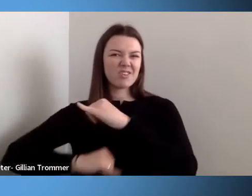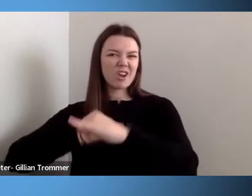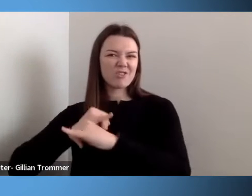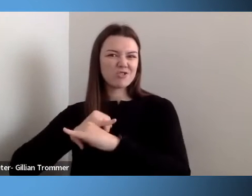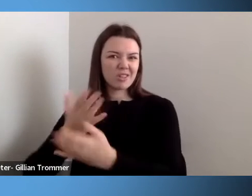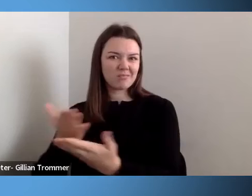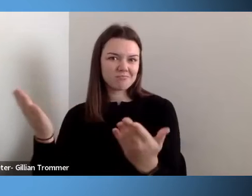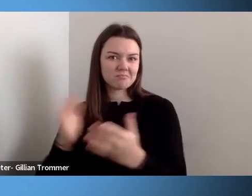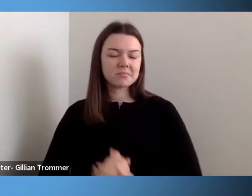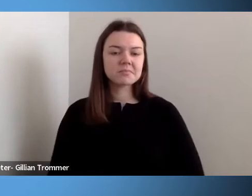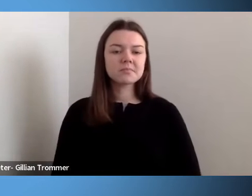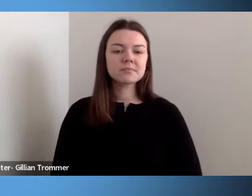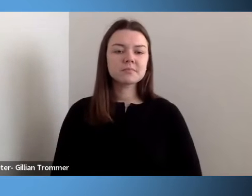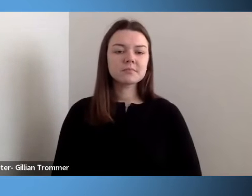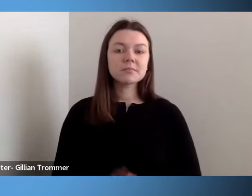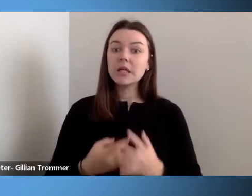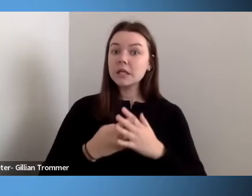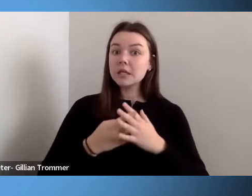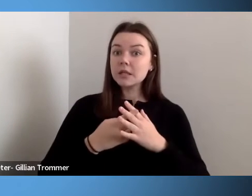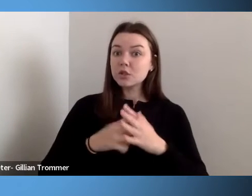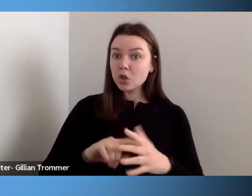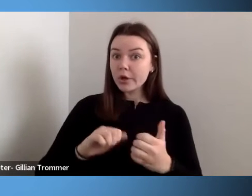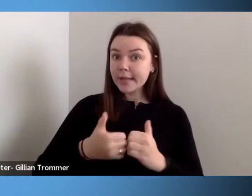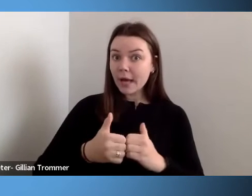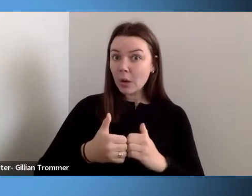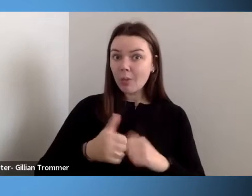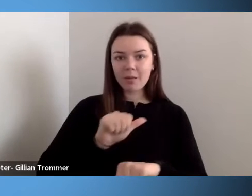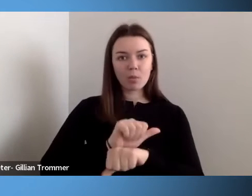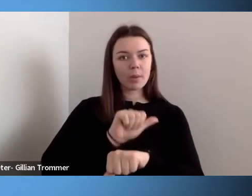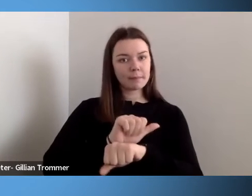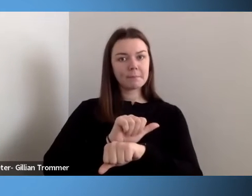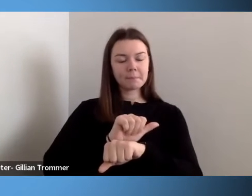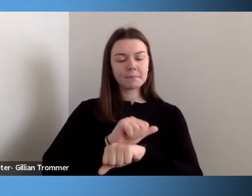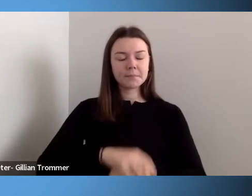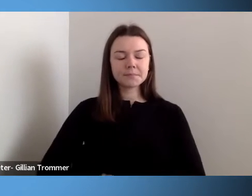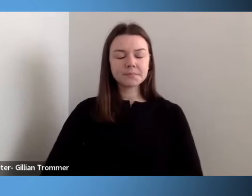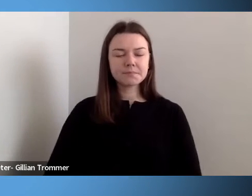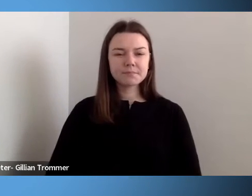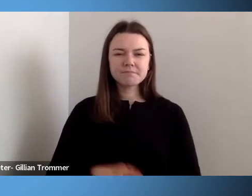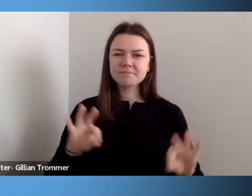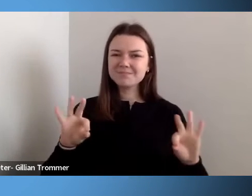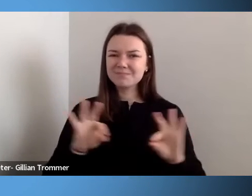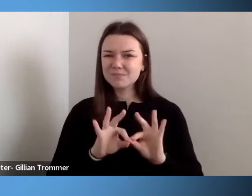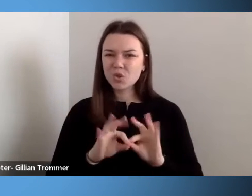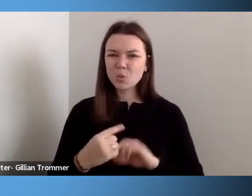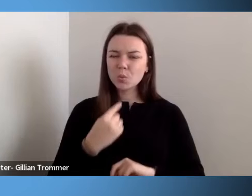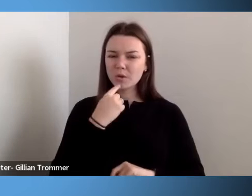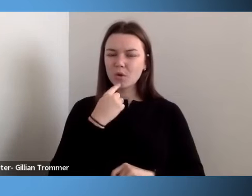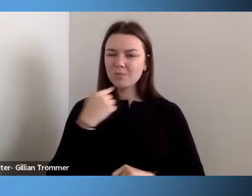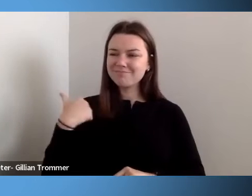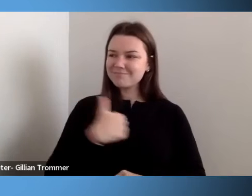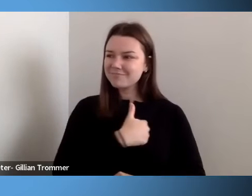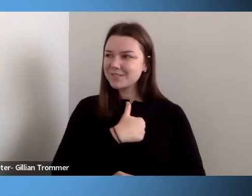with employment. It's critical that we harness the talent of persons with